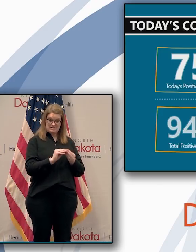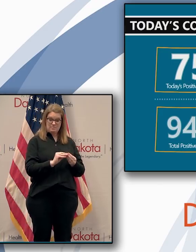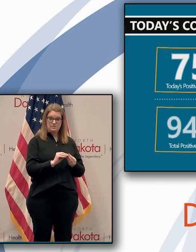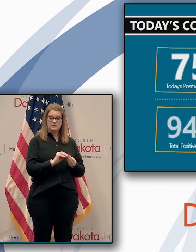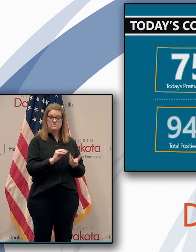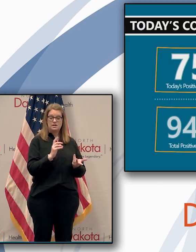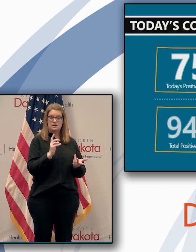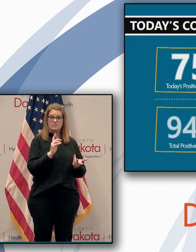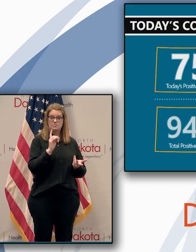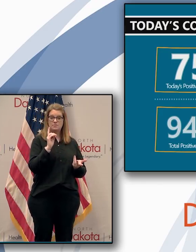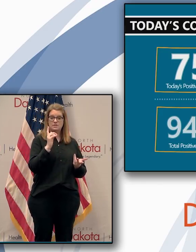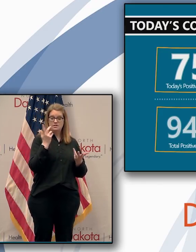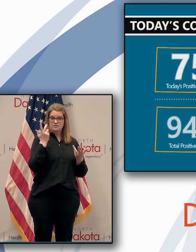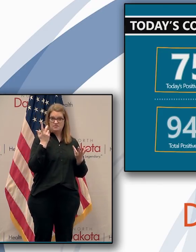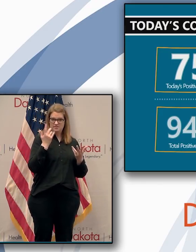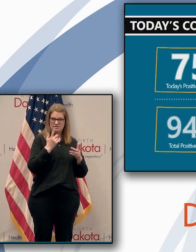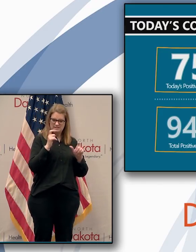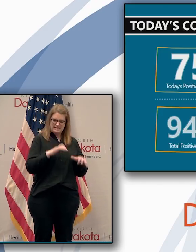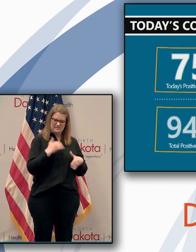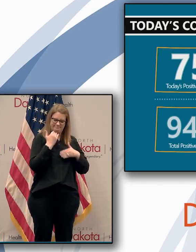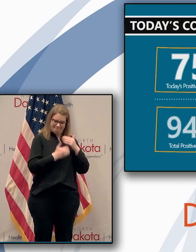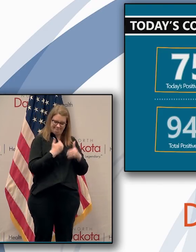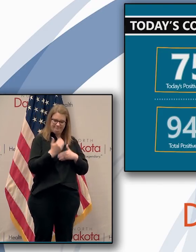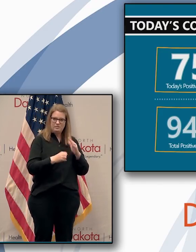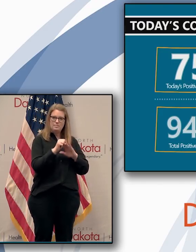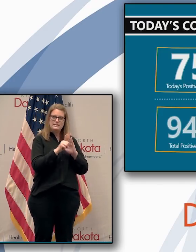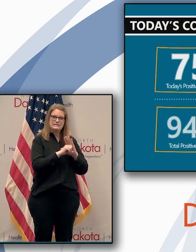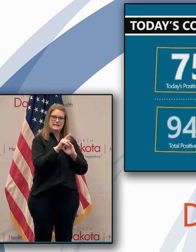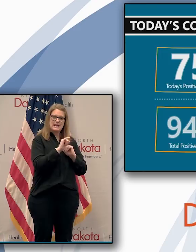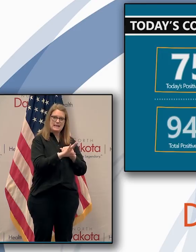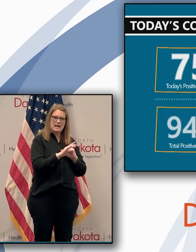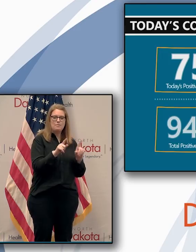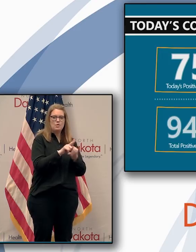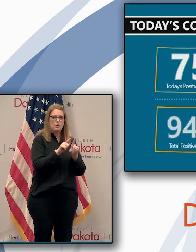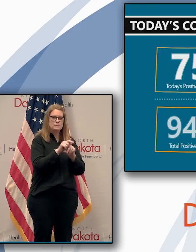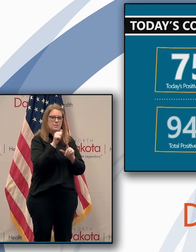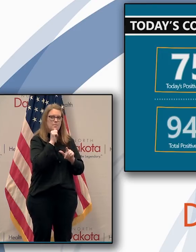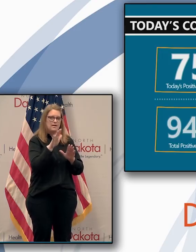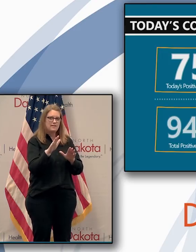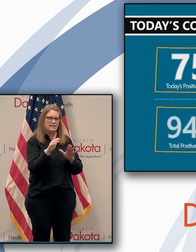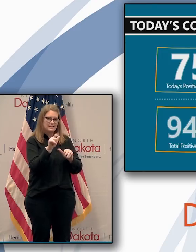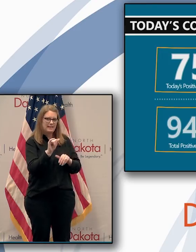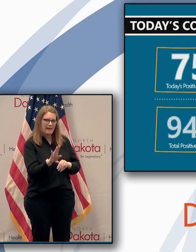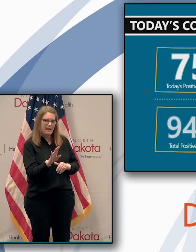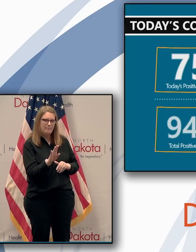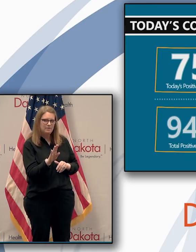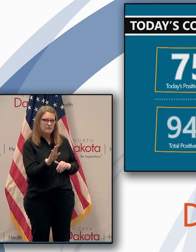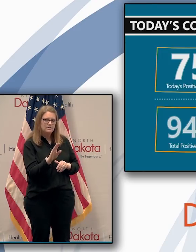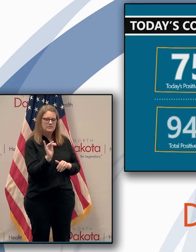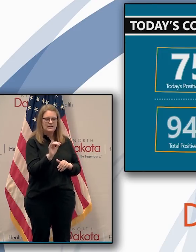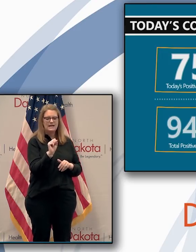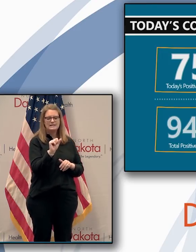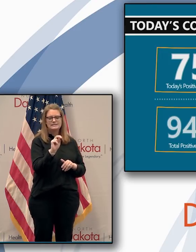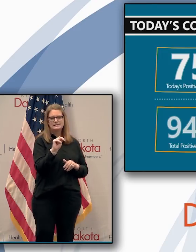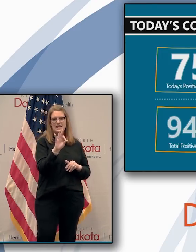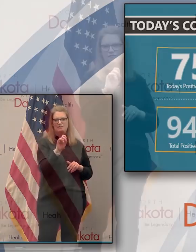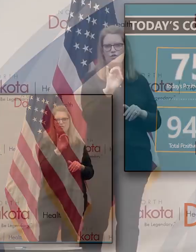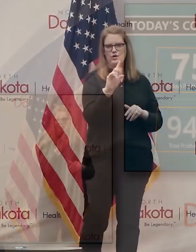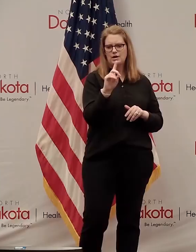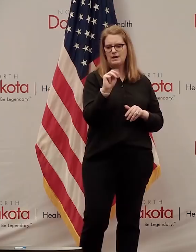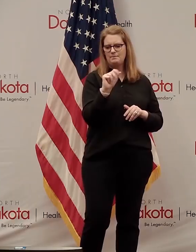coming out of completed tests as coming out of our state lab and the private providers that we also work with like Sanford and Mayo